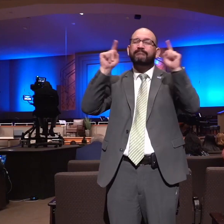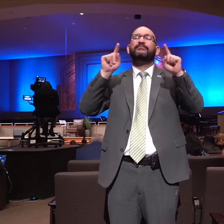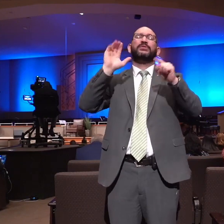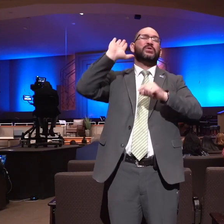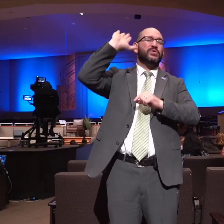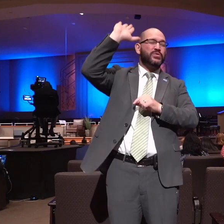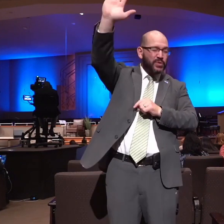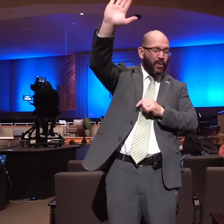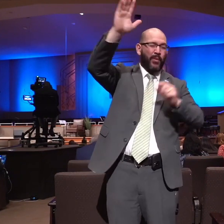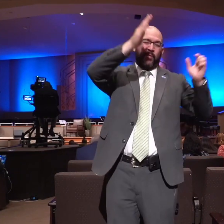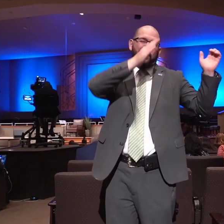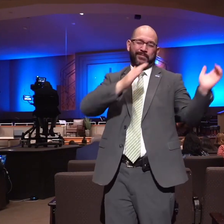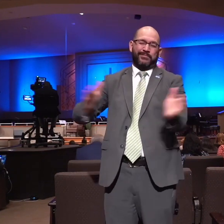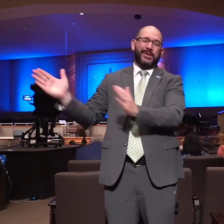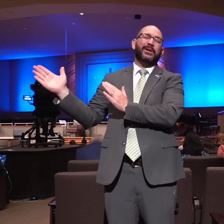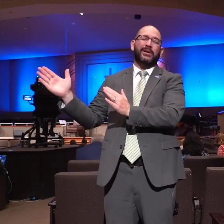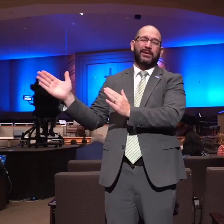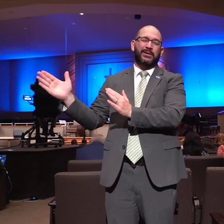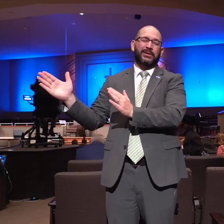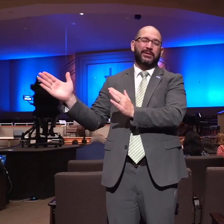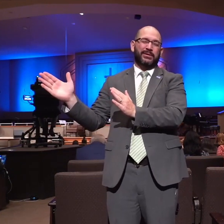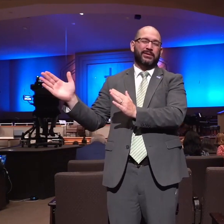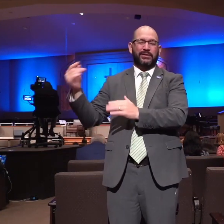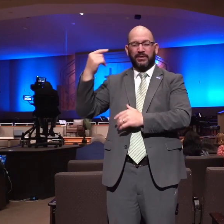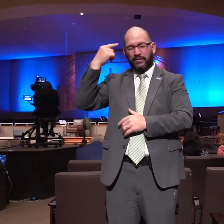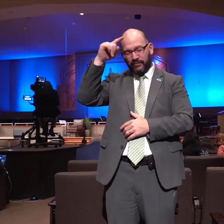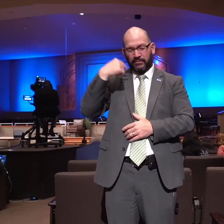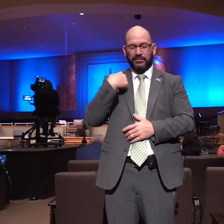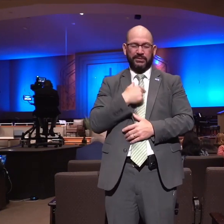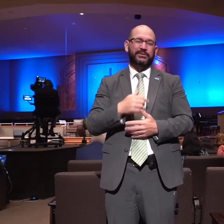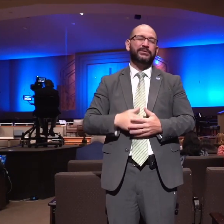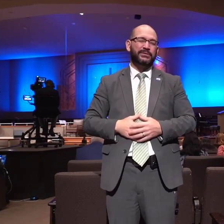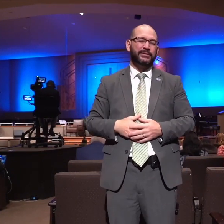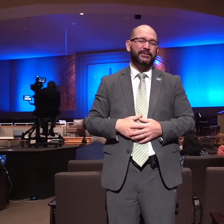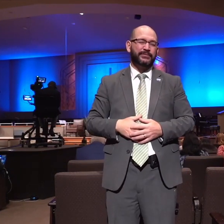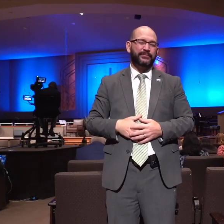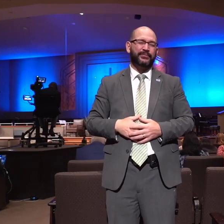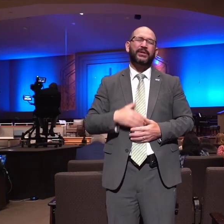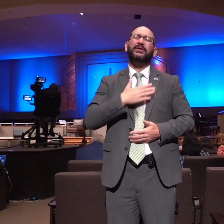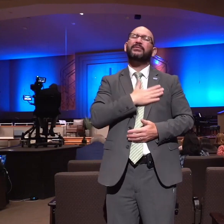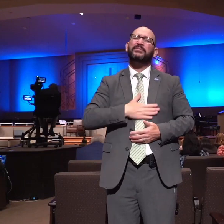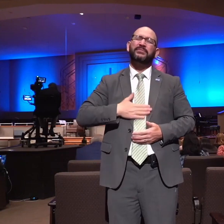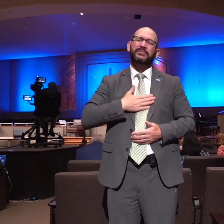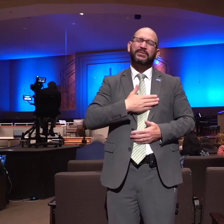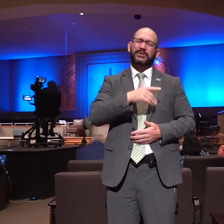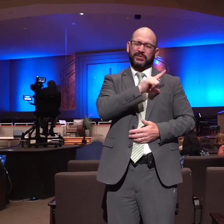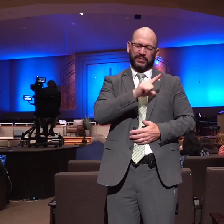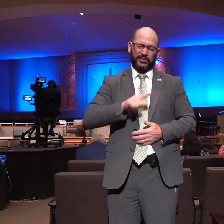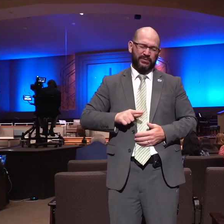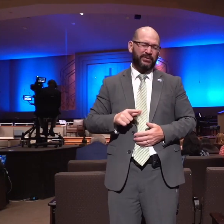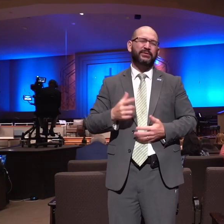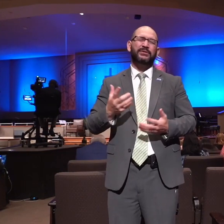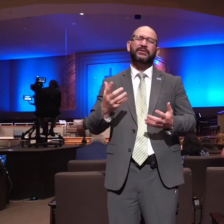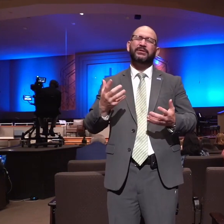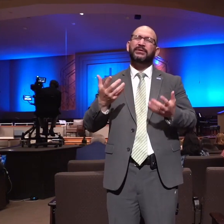that you set out to create in us and through us and so dear lord as we take inventory tonight of our life